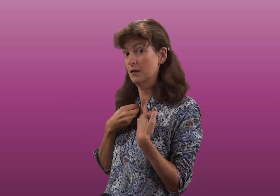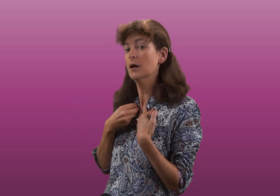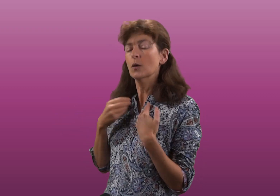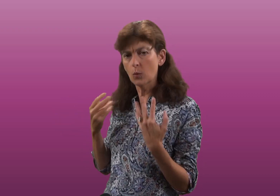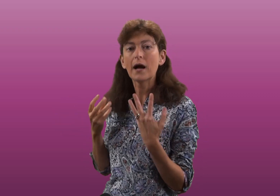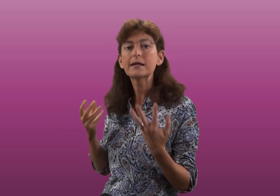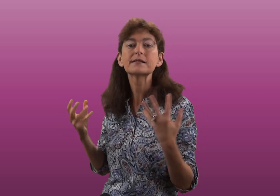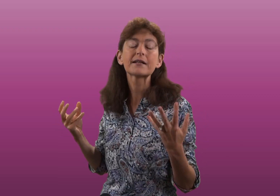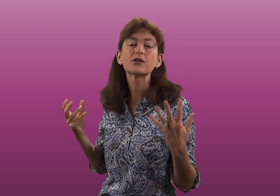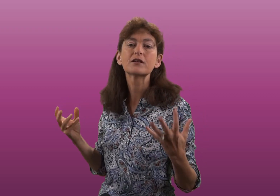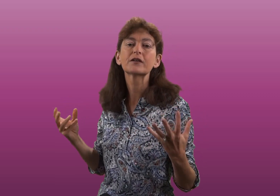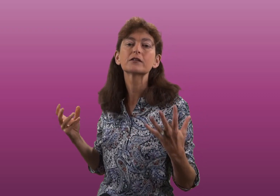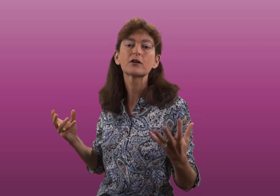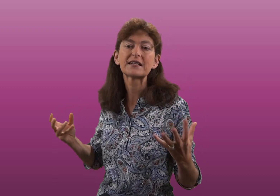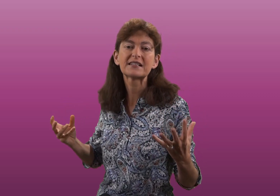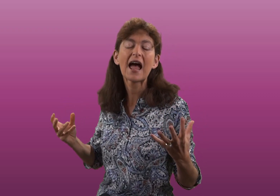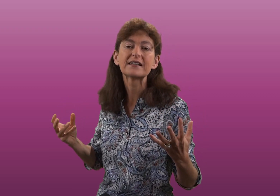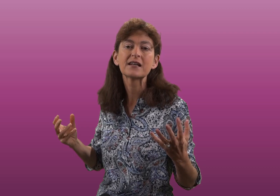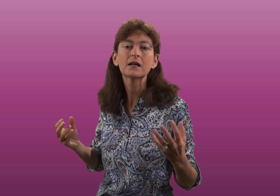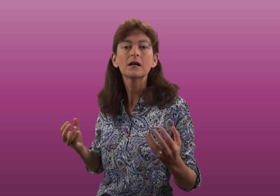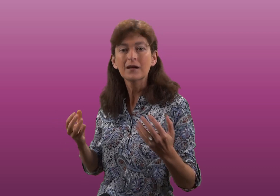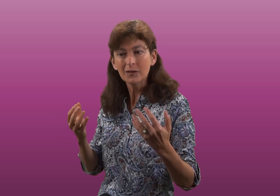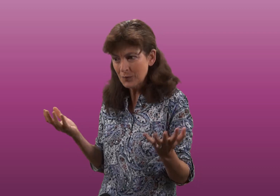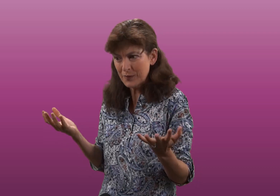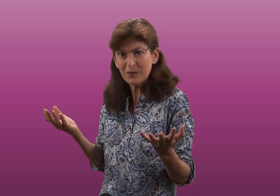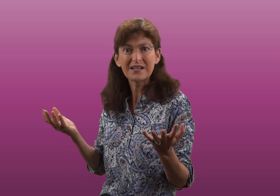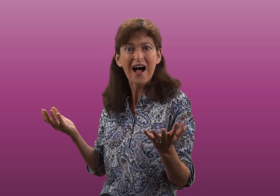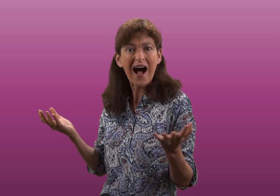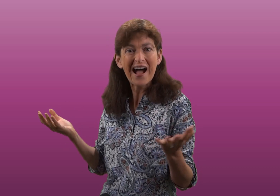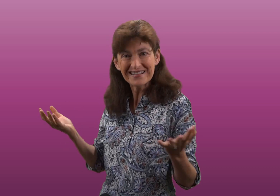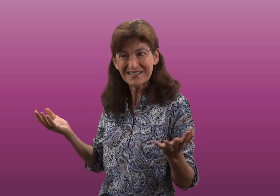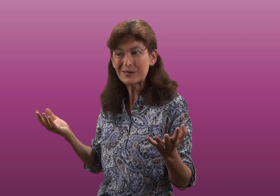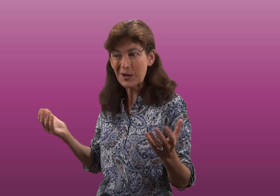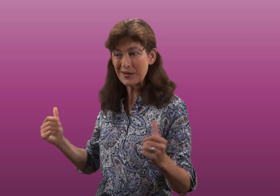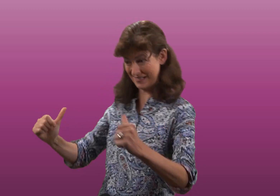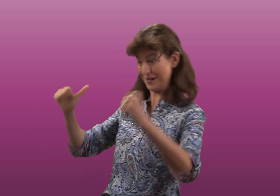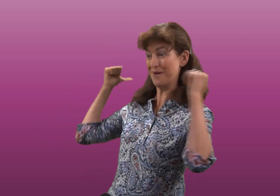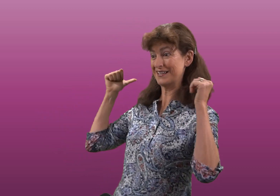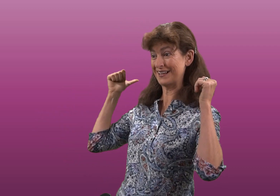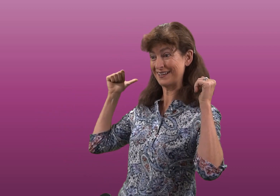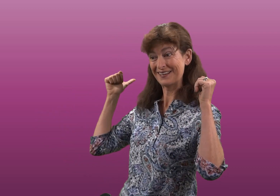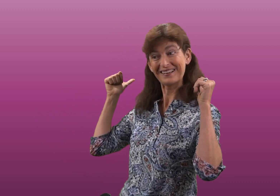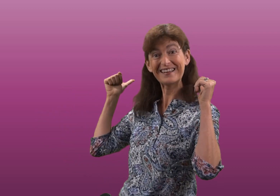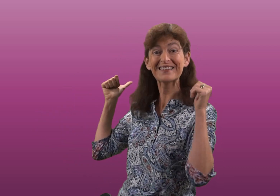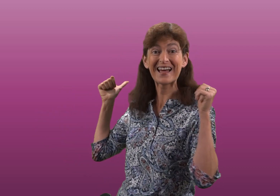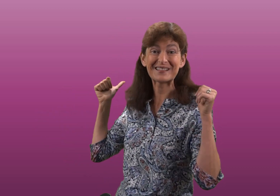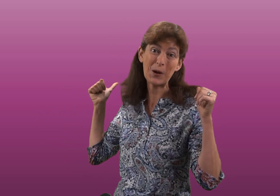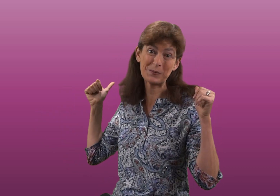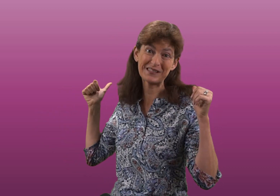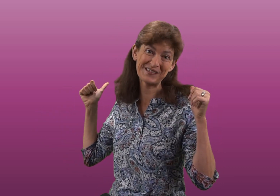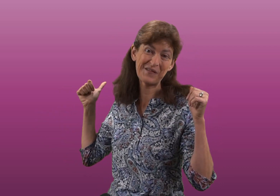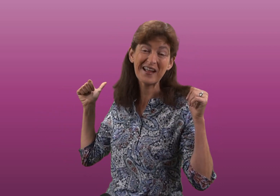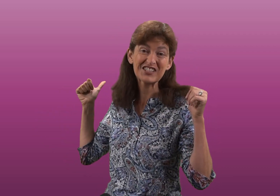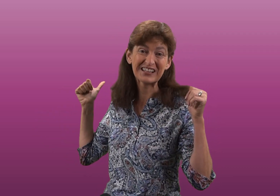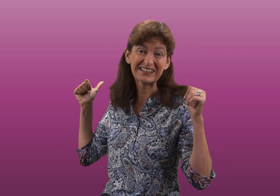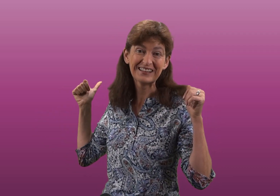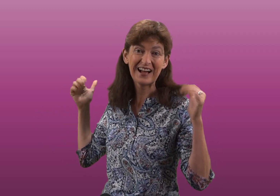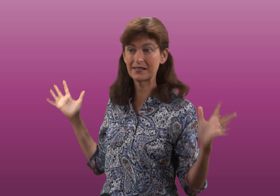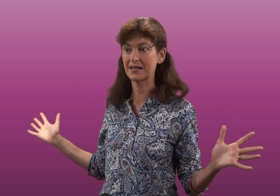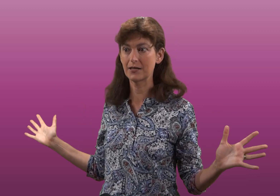Why is that so difficult to understand? Well, because I didn't go accelerating in that opposite direction, I stayed